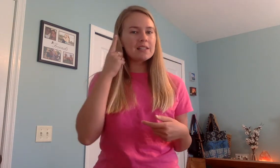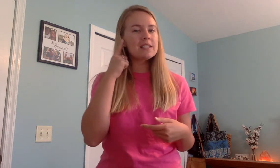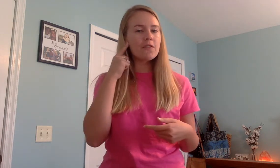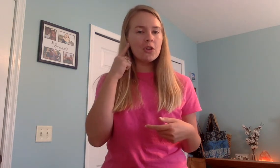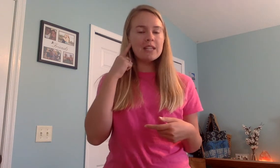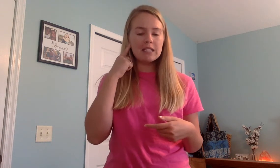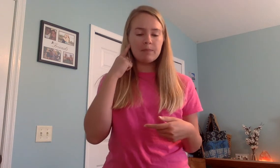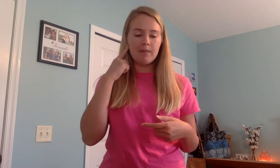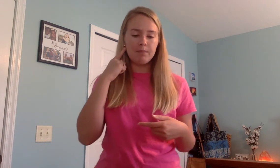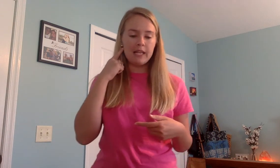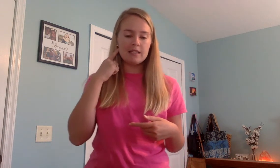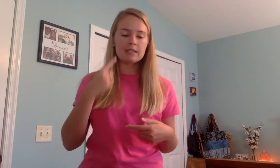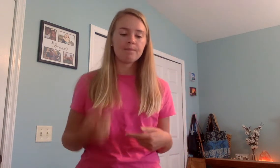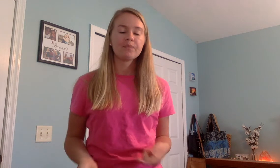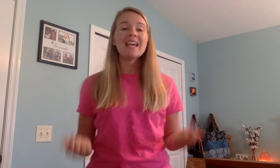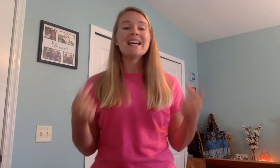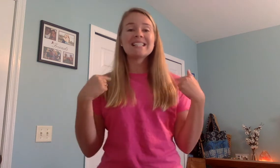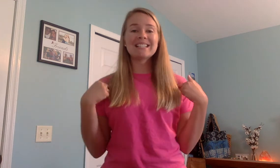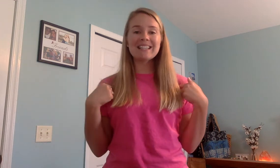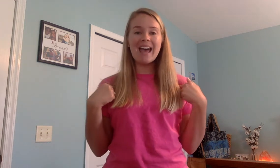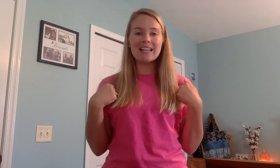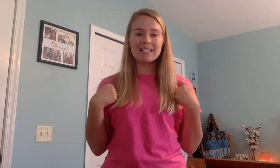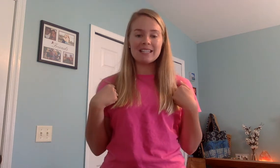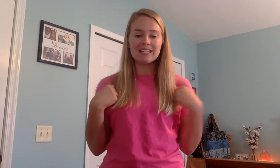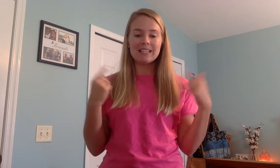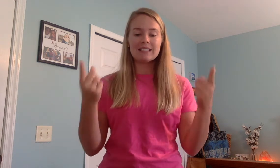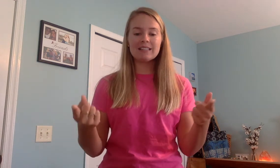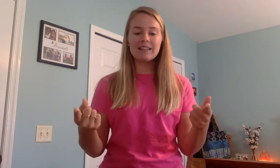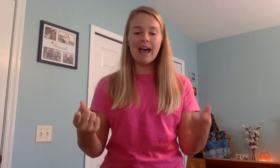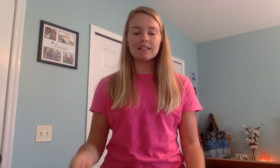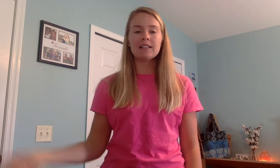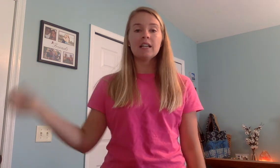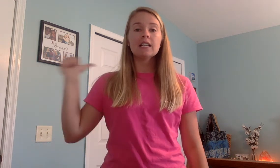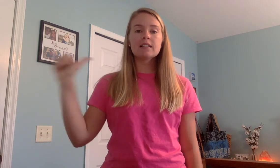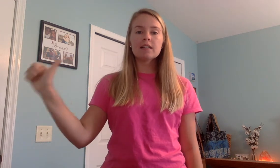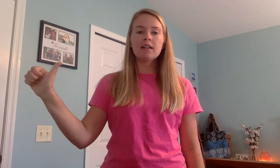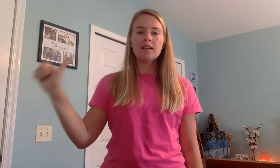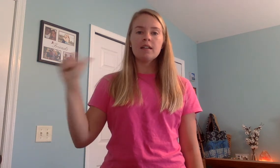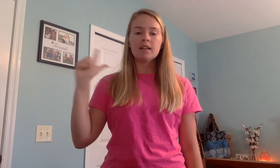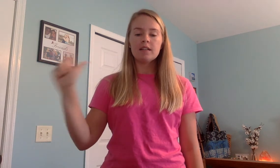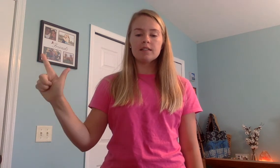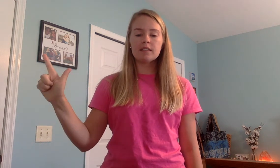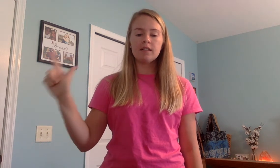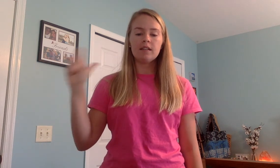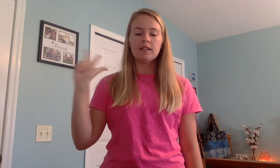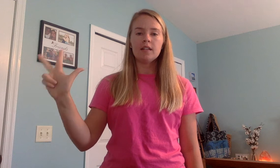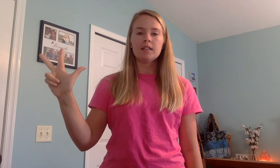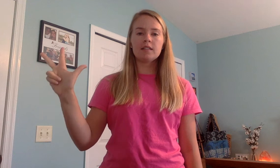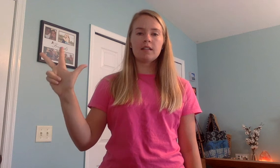listen for those S-bit blends. Scat, scat, sk, sk, sk.